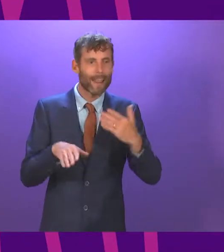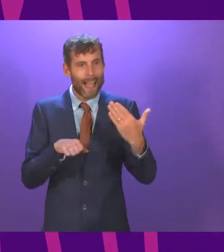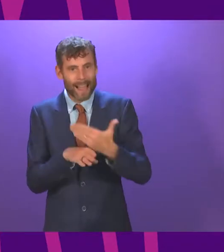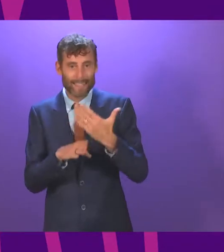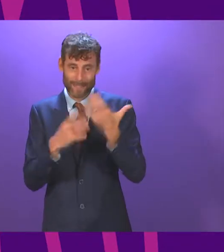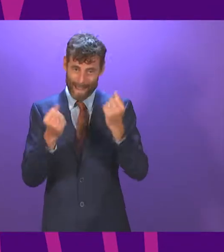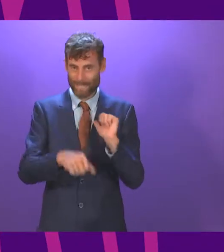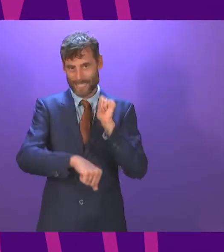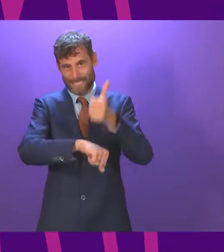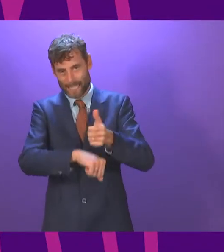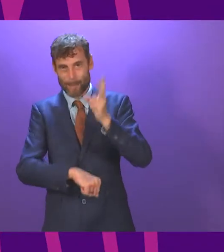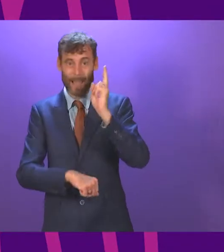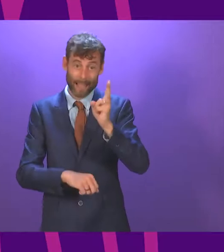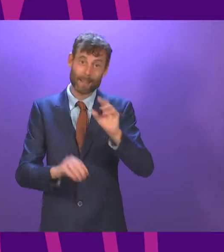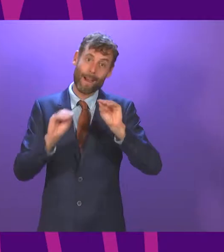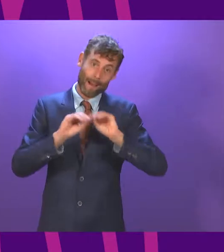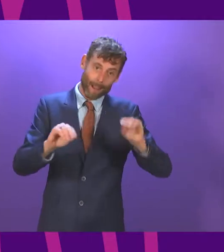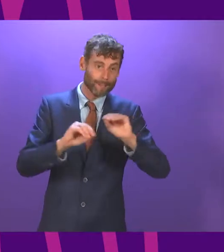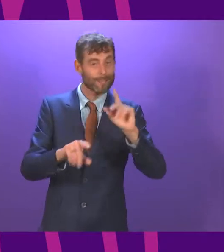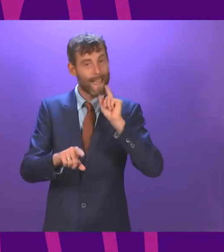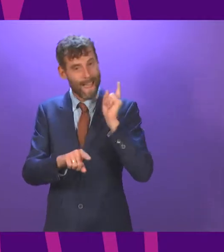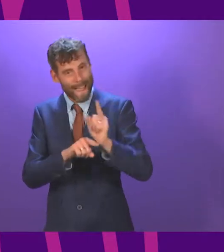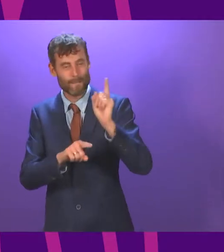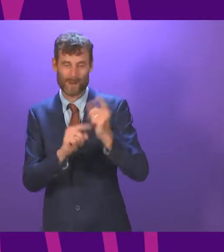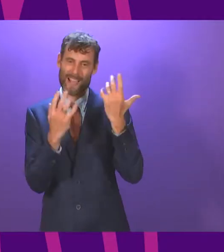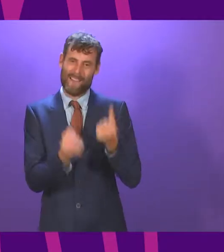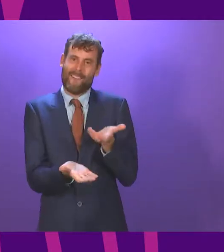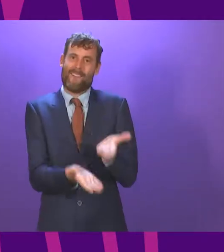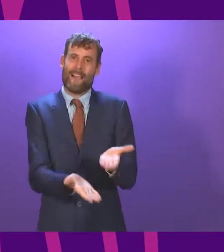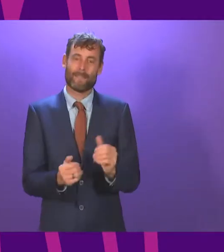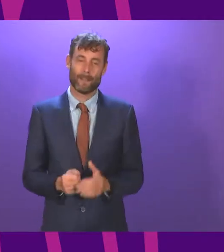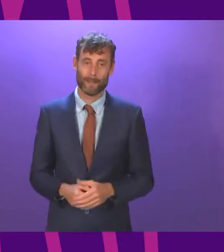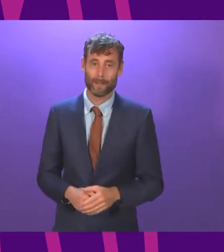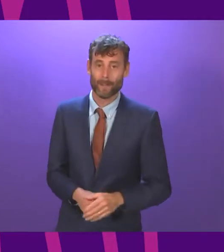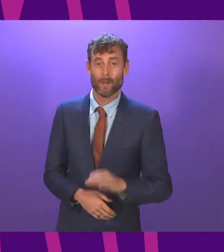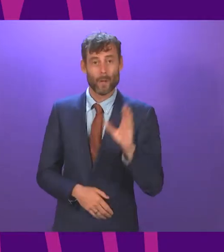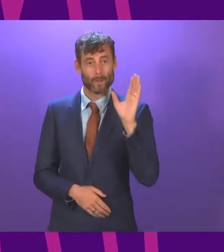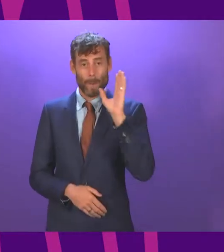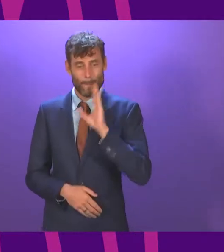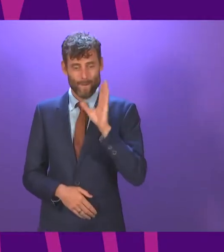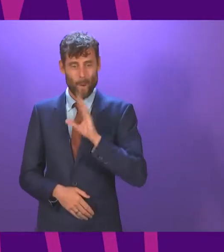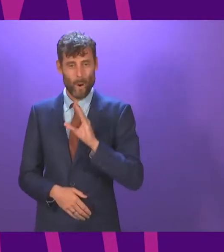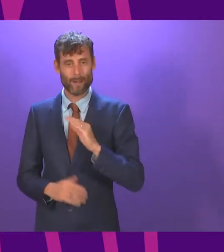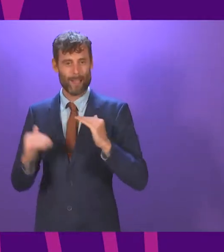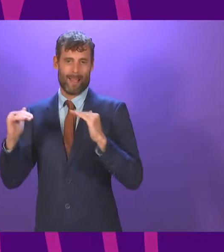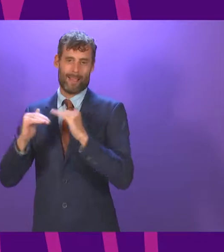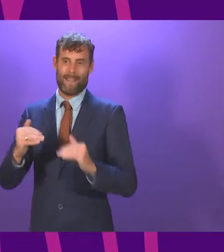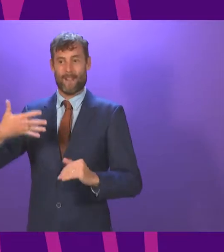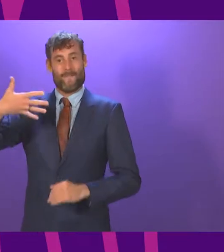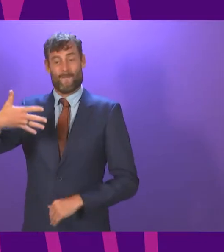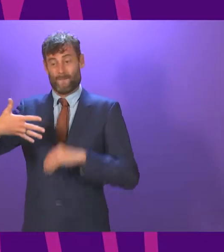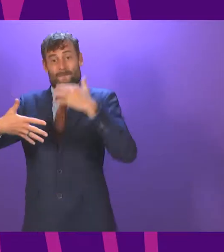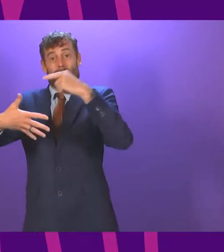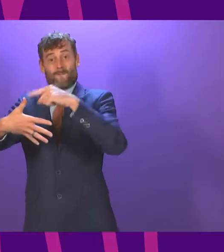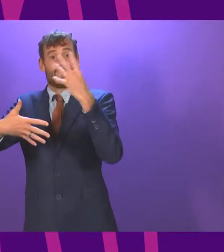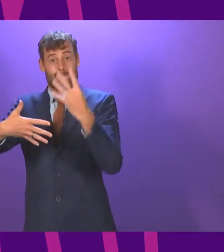up and running with classes every week. The move beyond level zero has been hard earned and the sacrifices everyone has